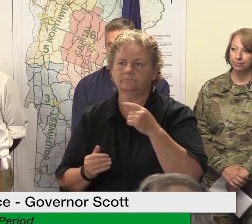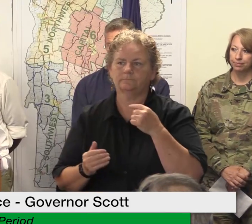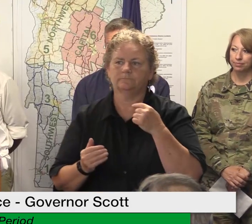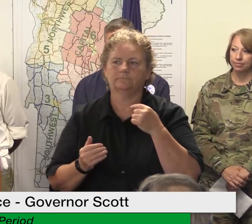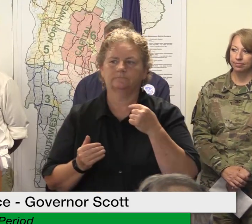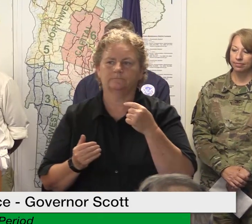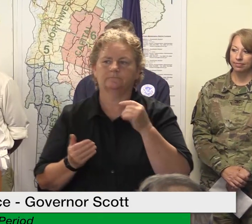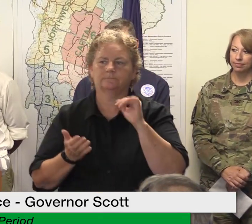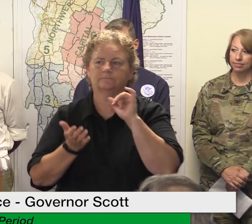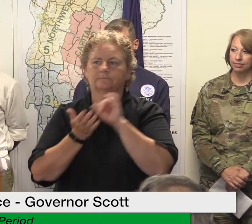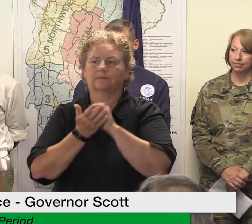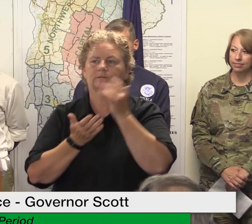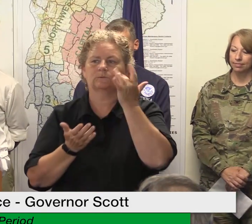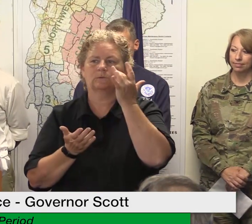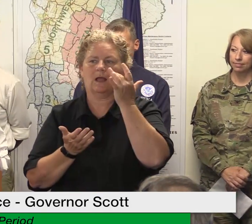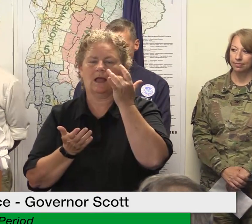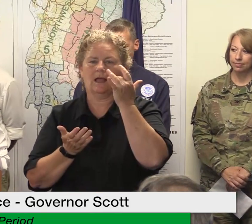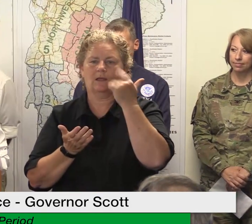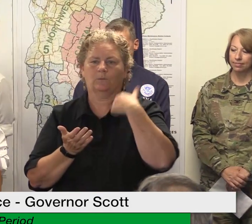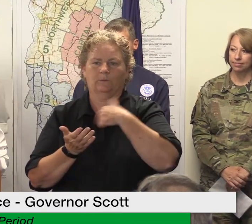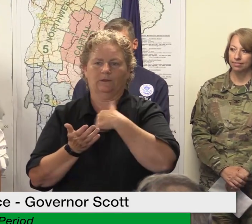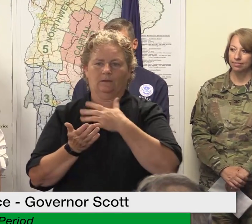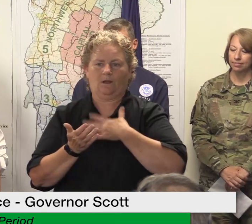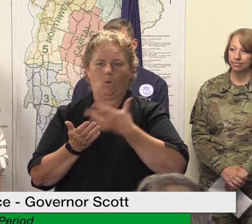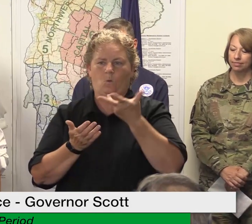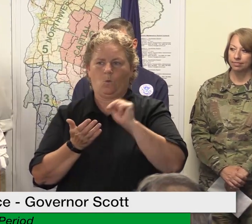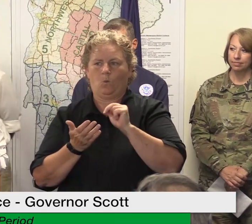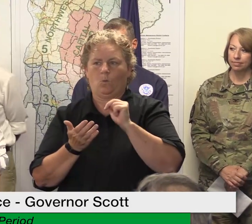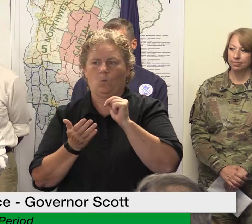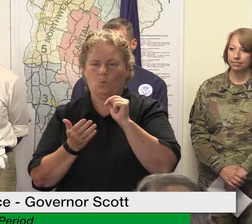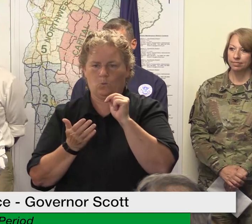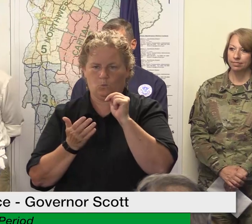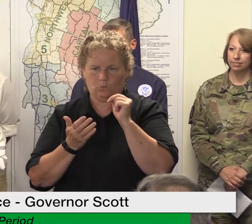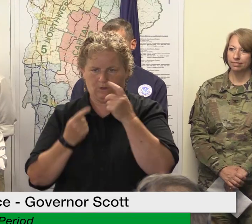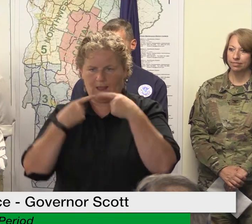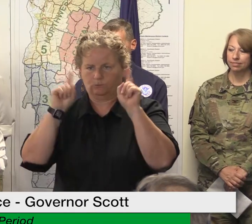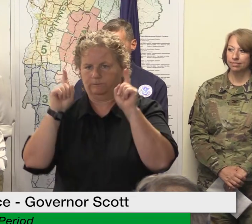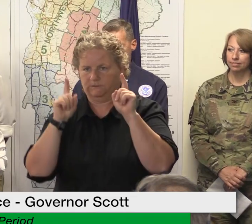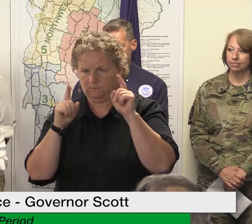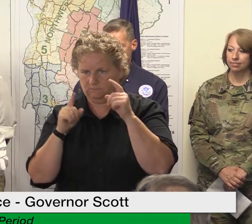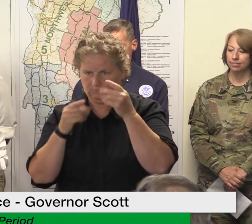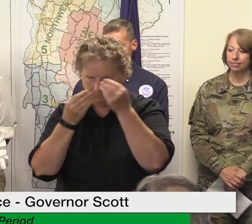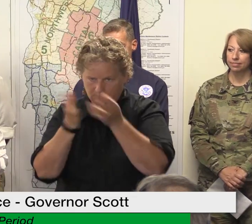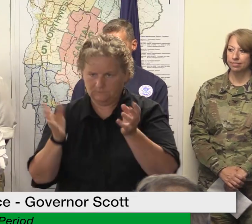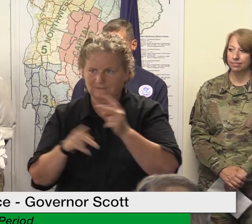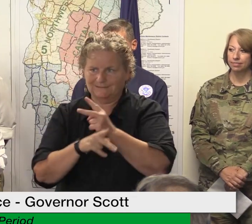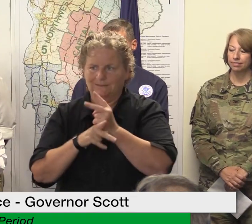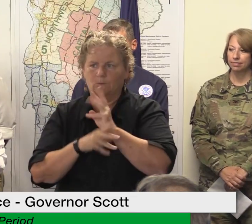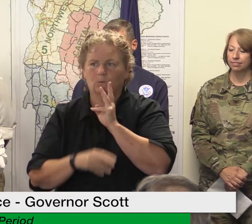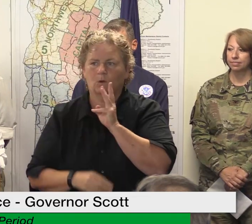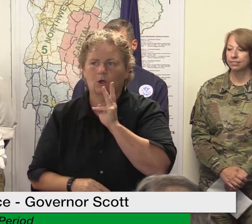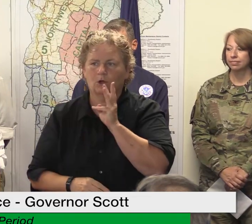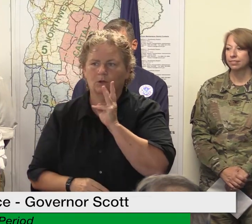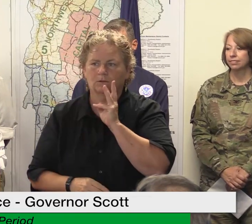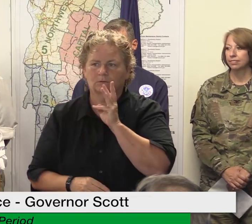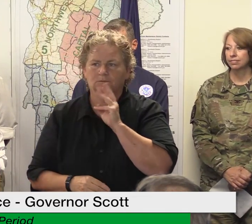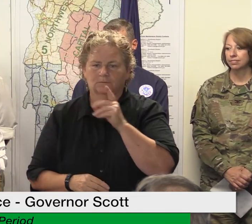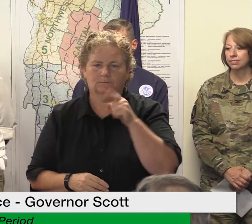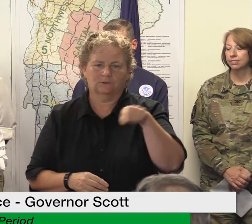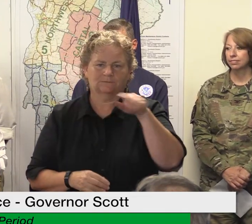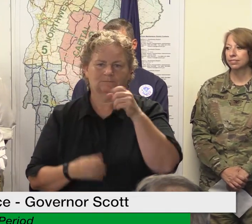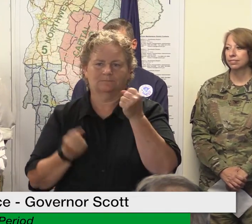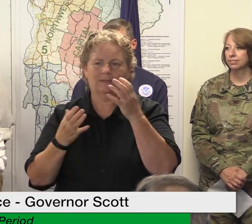to use caution in entering surface waters this weekend we know that there continue to be high bacteria levels in a